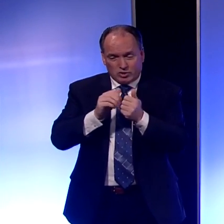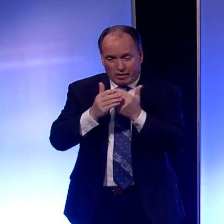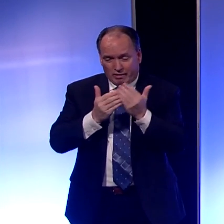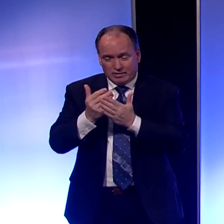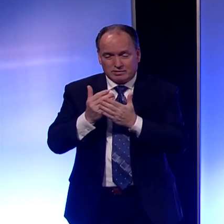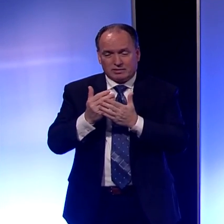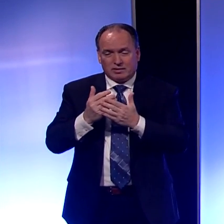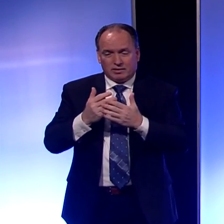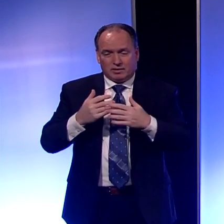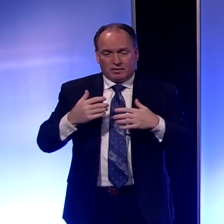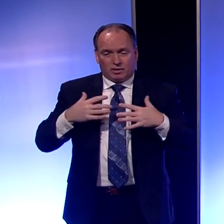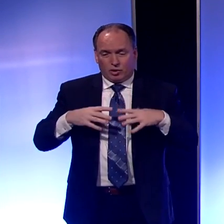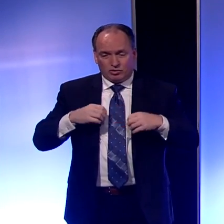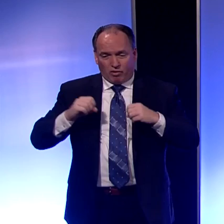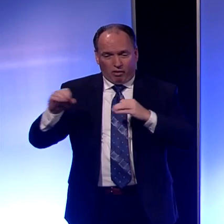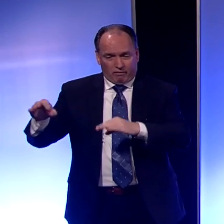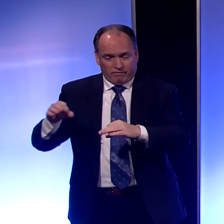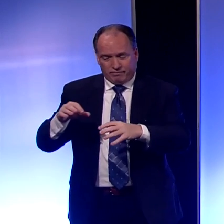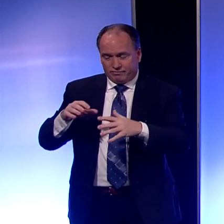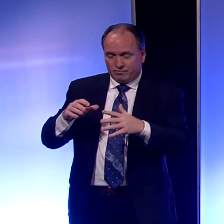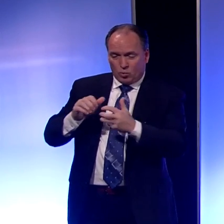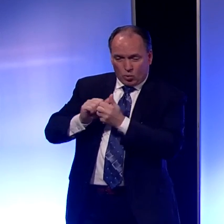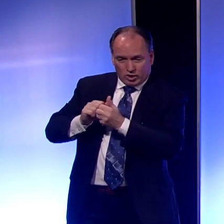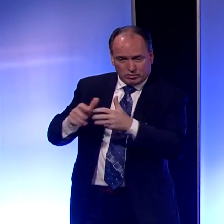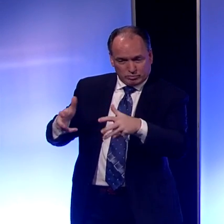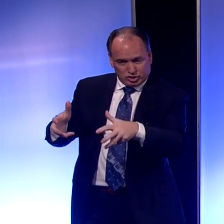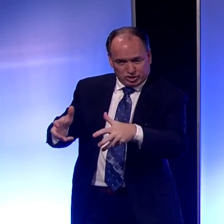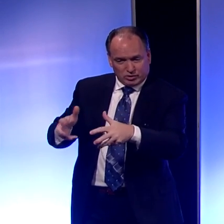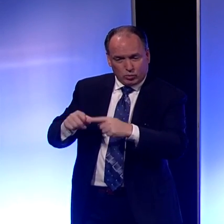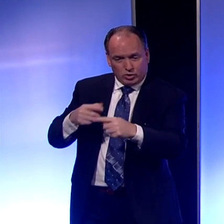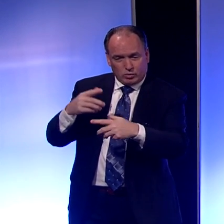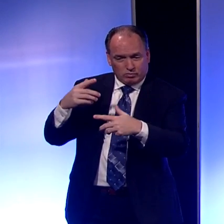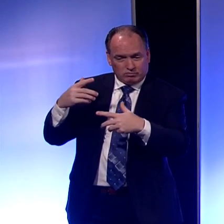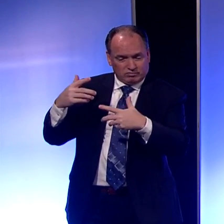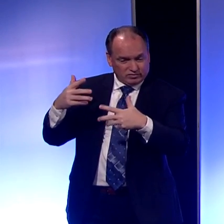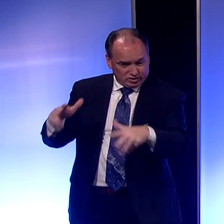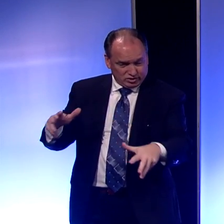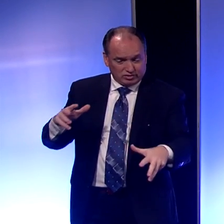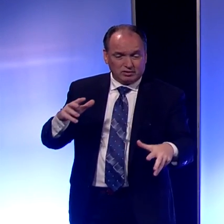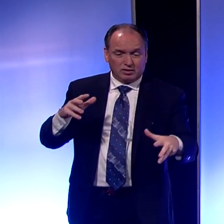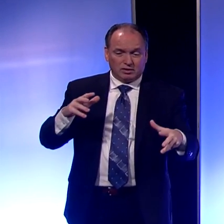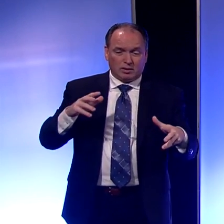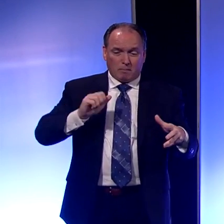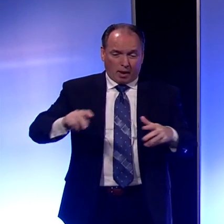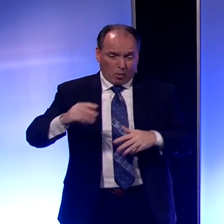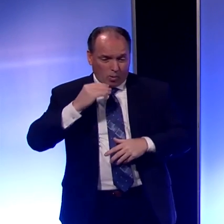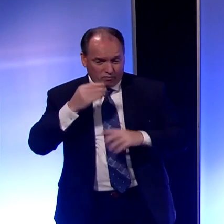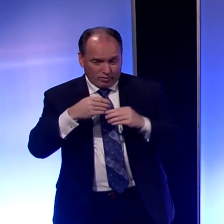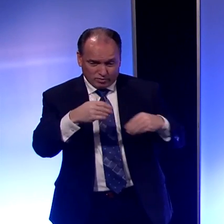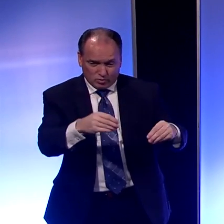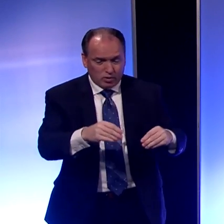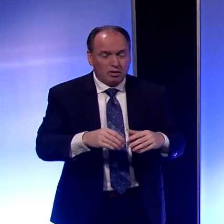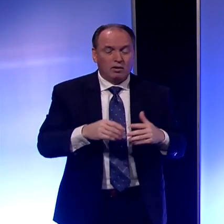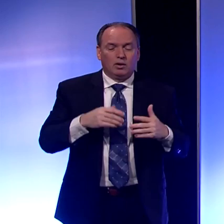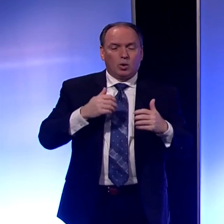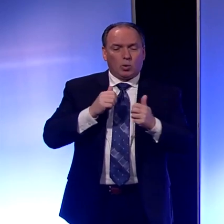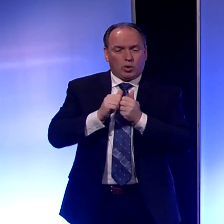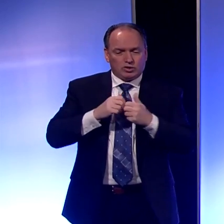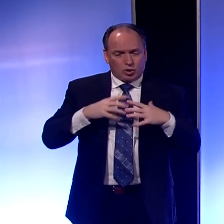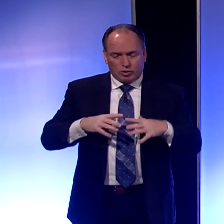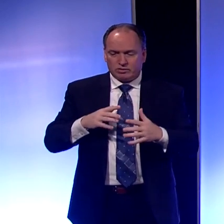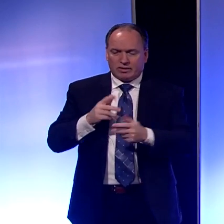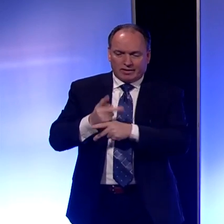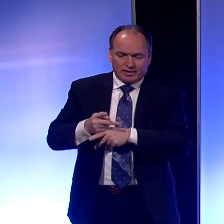You can take off your clothes, throw them into the washing machine after you've been to the store. These are really smart things to do. Washing your clothes takes care of the virus.